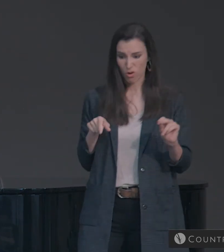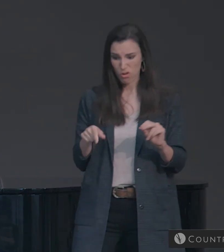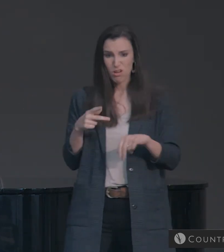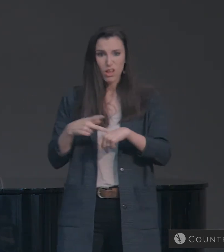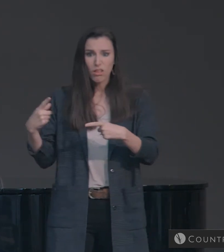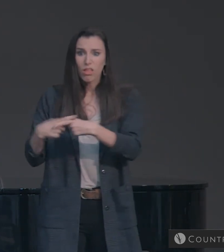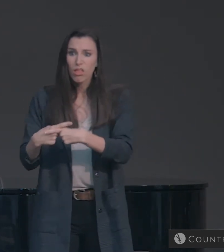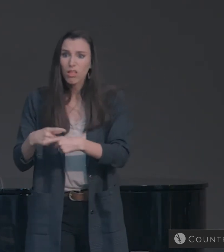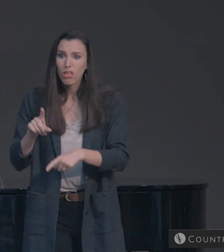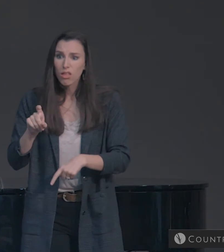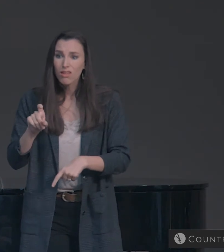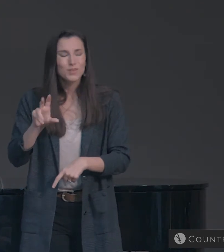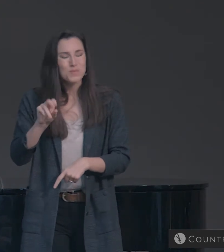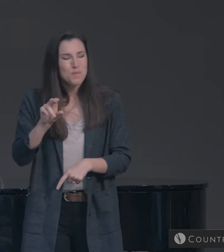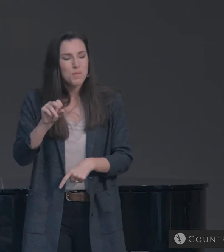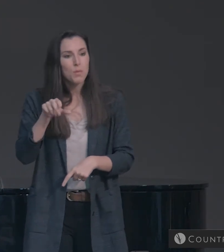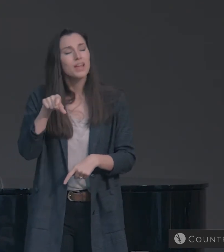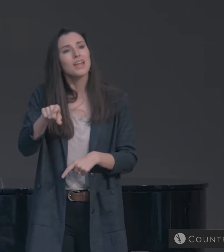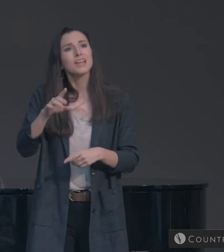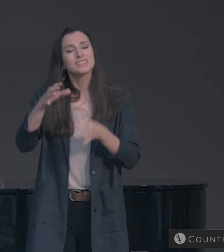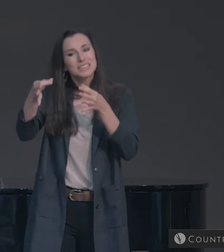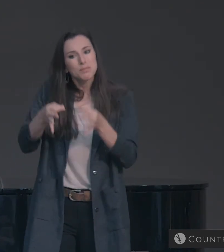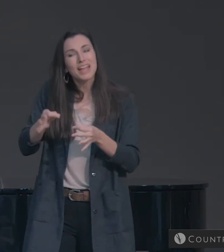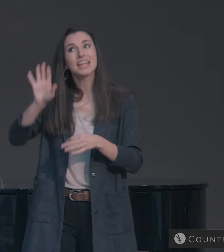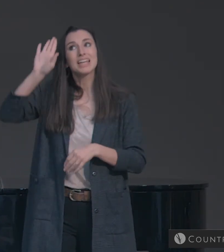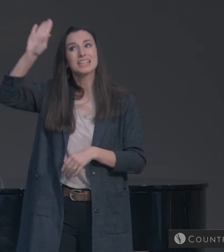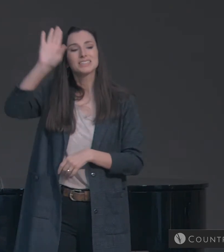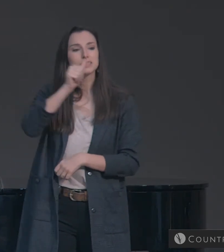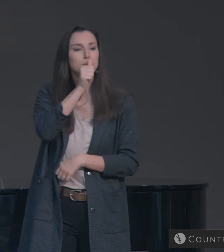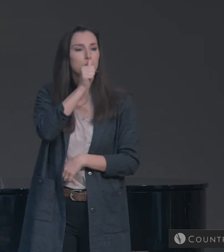Well, Peter is speaking of the patience of God.